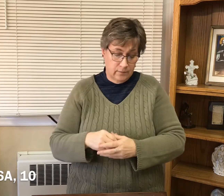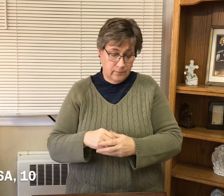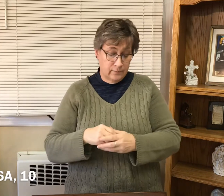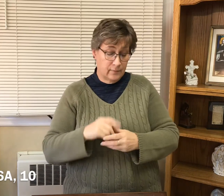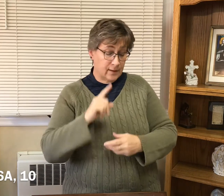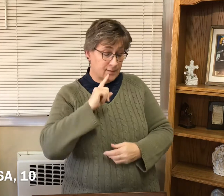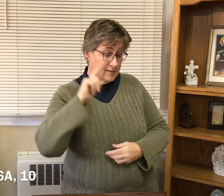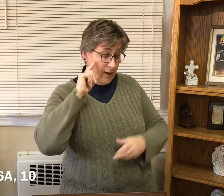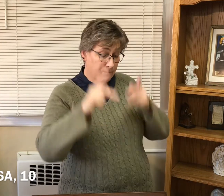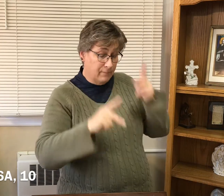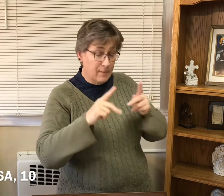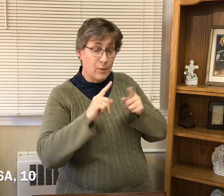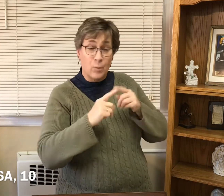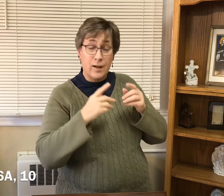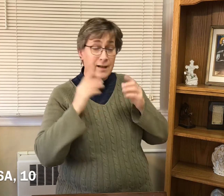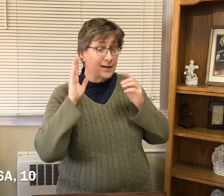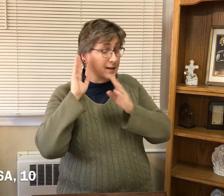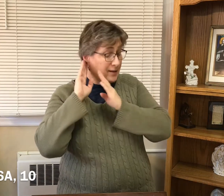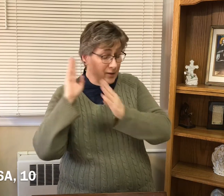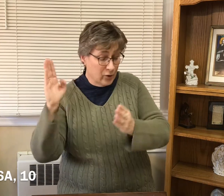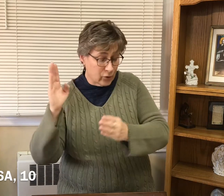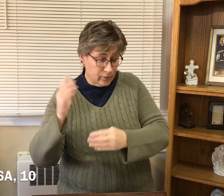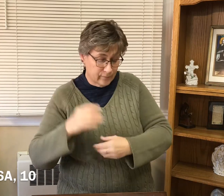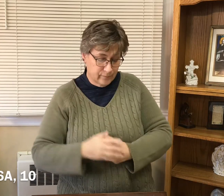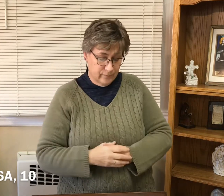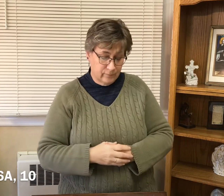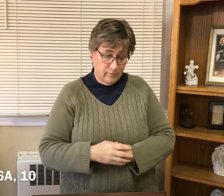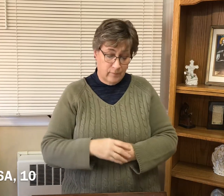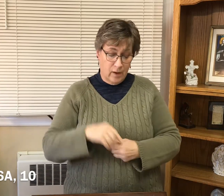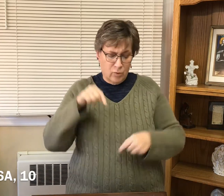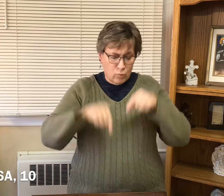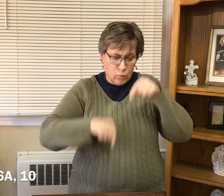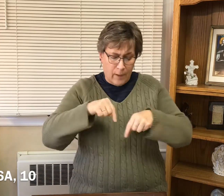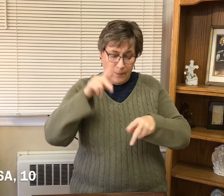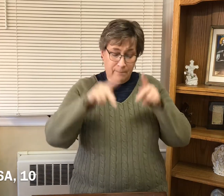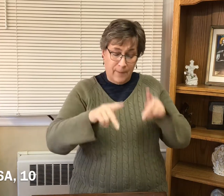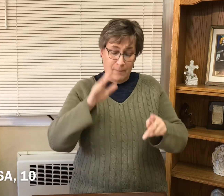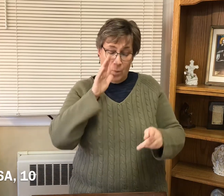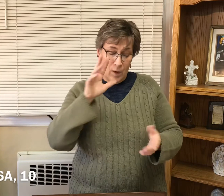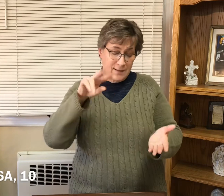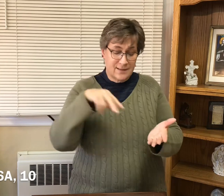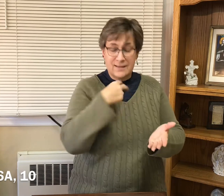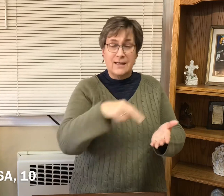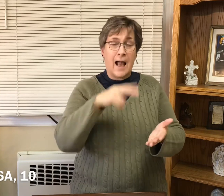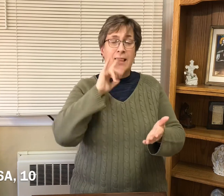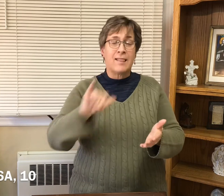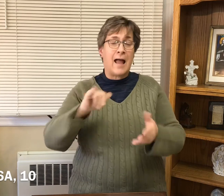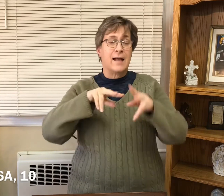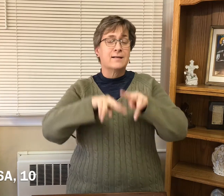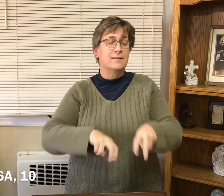The ears of the deaf be cleared. Then will the lame leap like a stag.